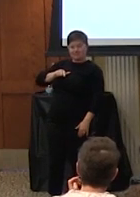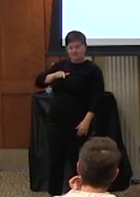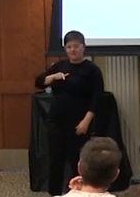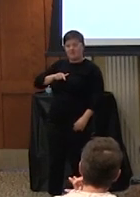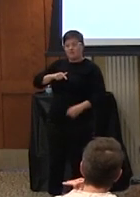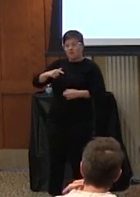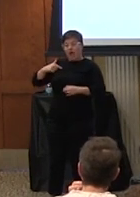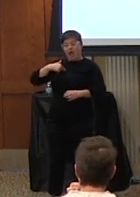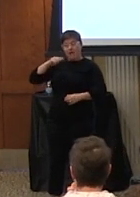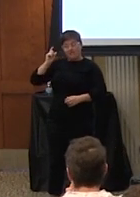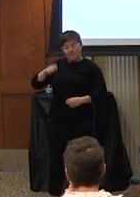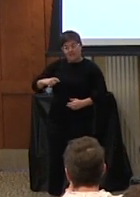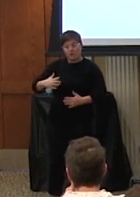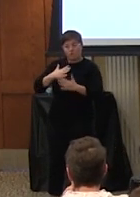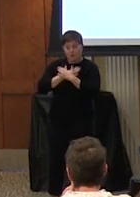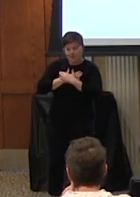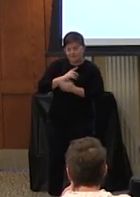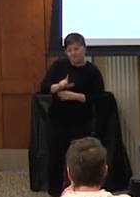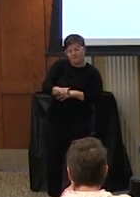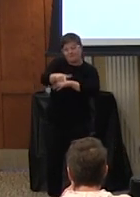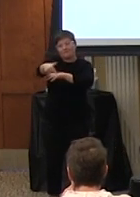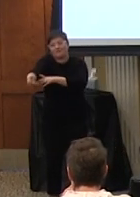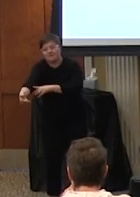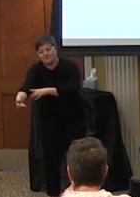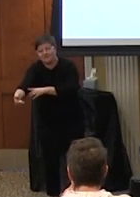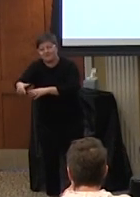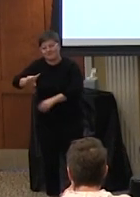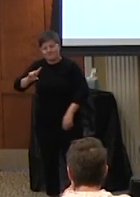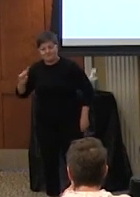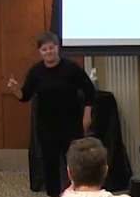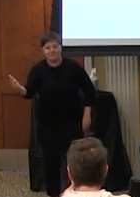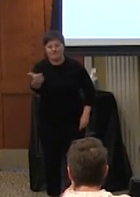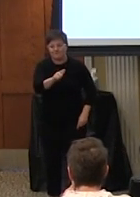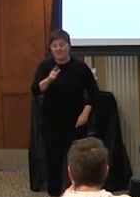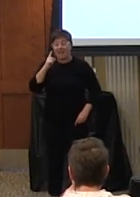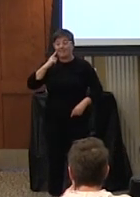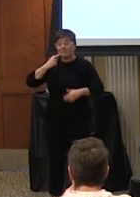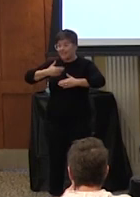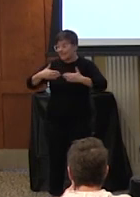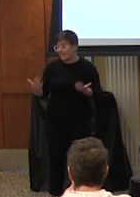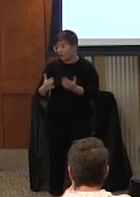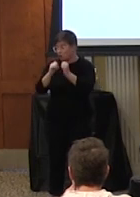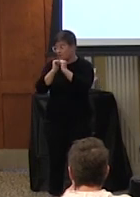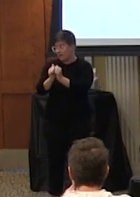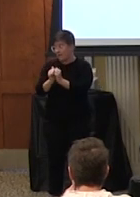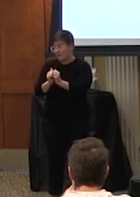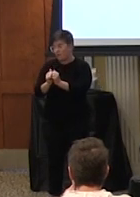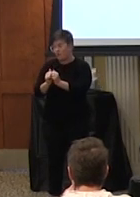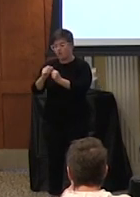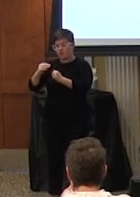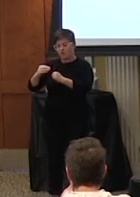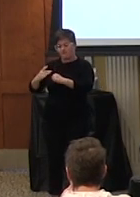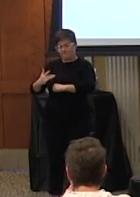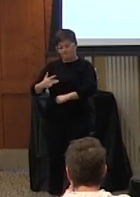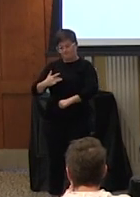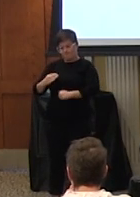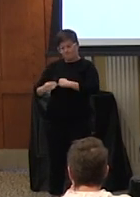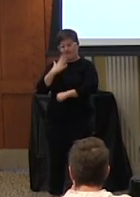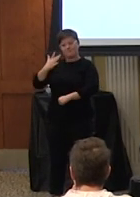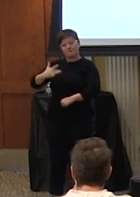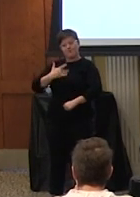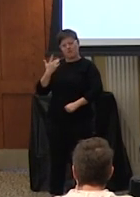and then when i need a break somebody else takes up the banner and i think being here together makes me feel that working together